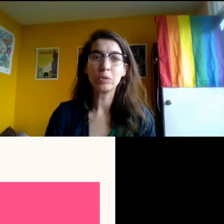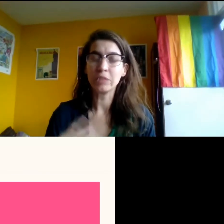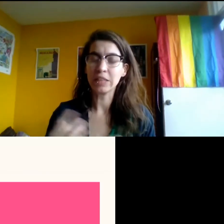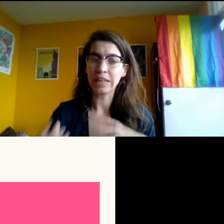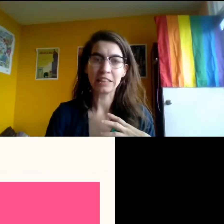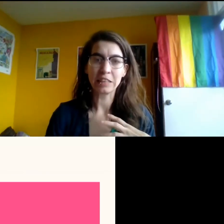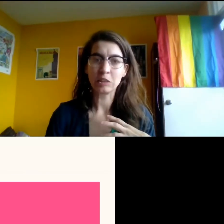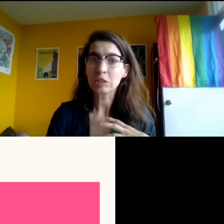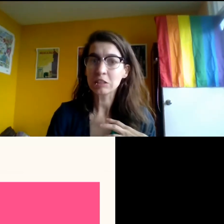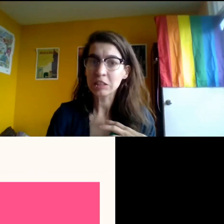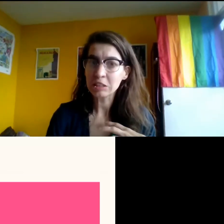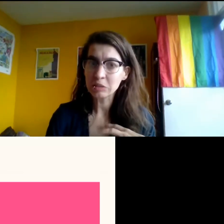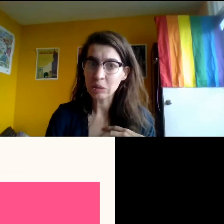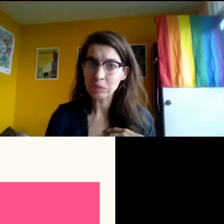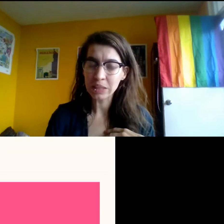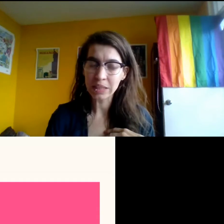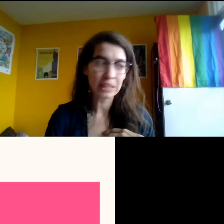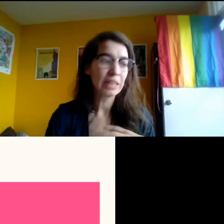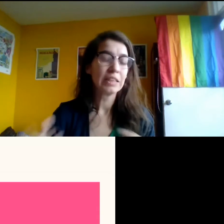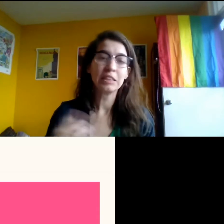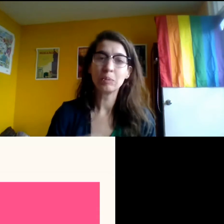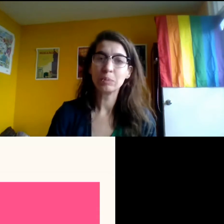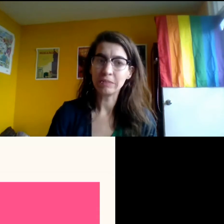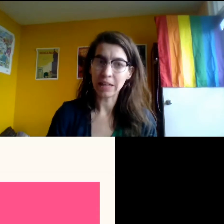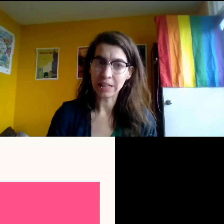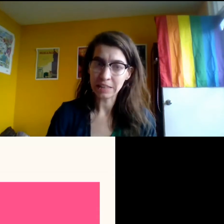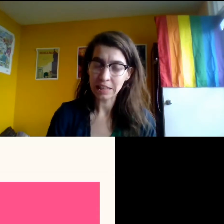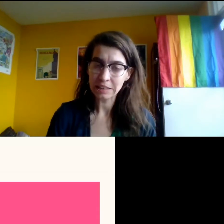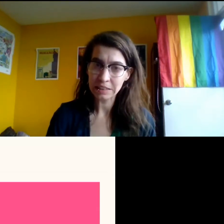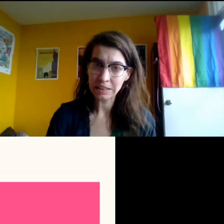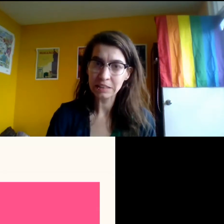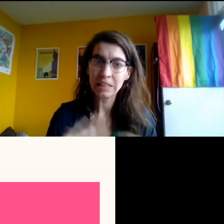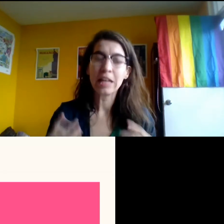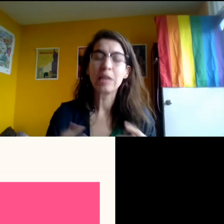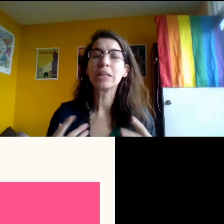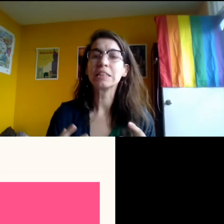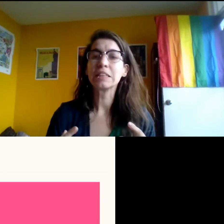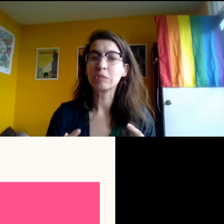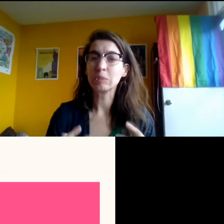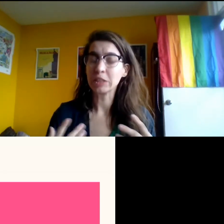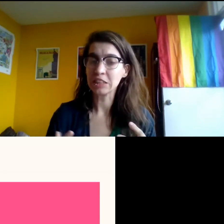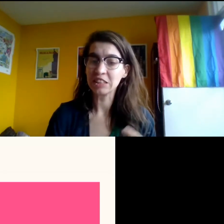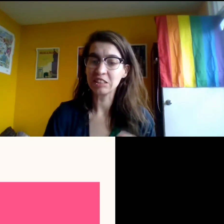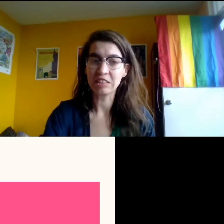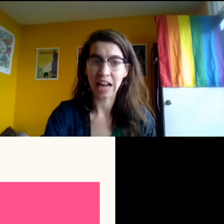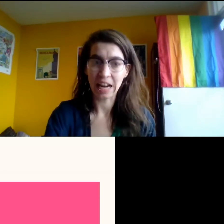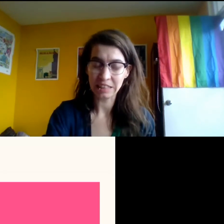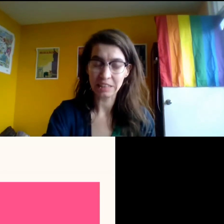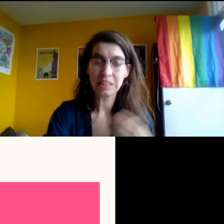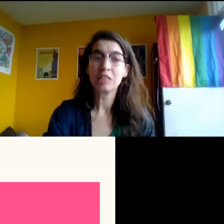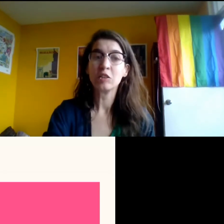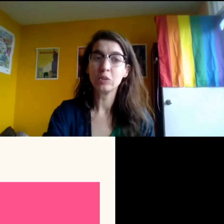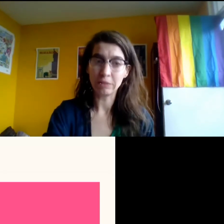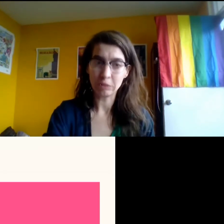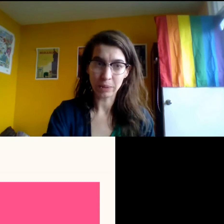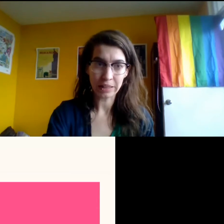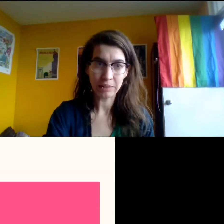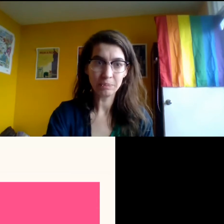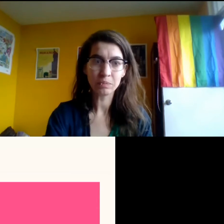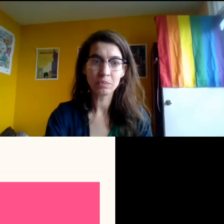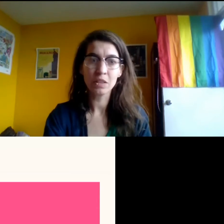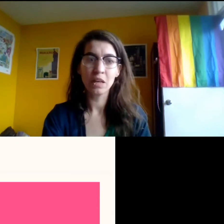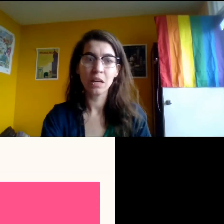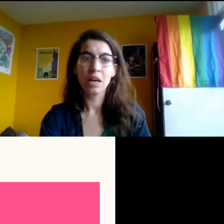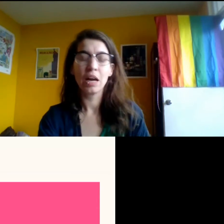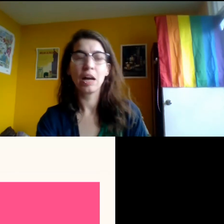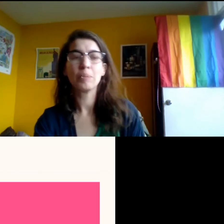by removing excess words that you don't need, simplifying tenses. It makes the information easier to access to everybody.